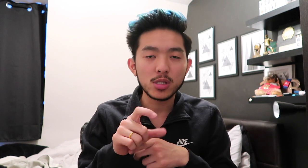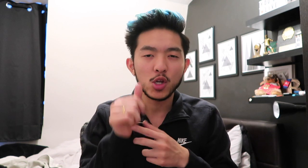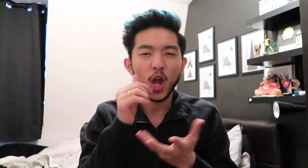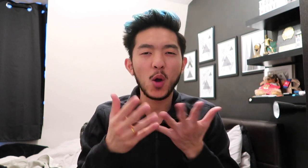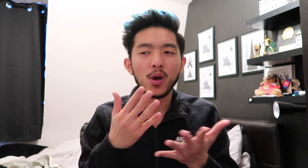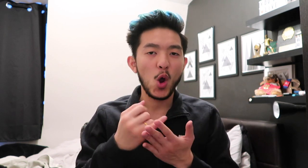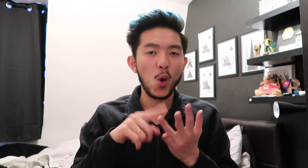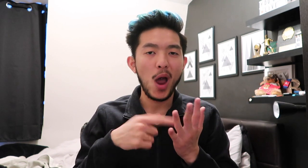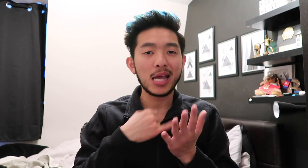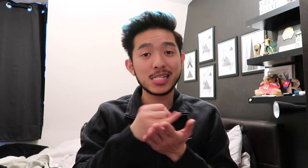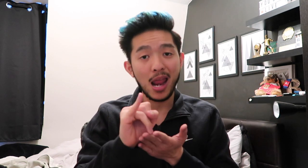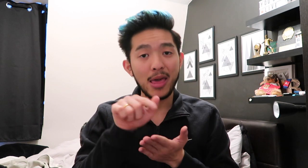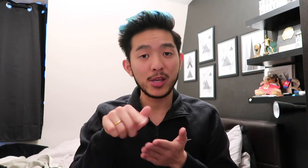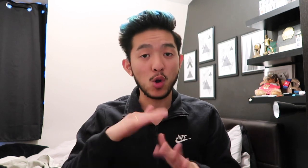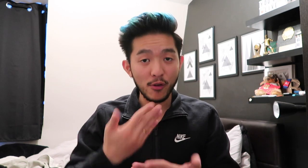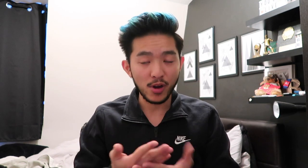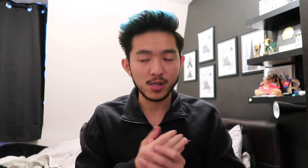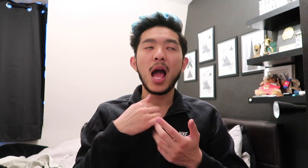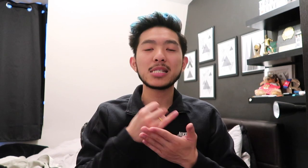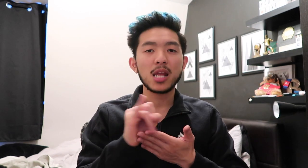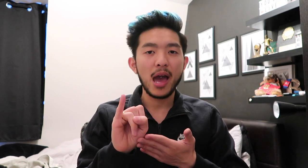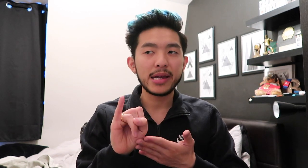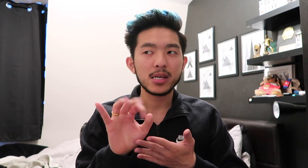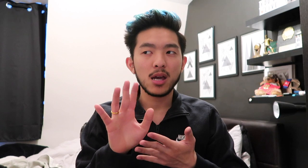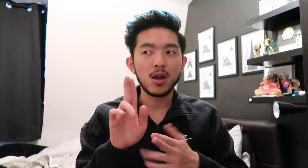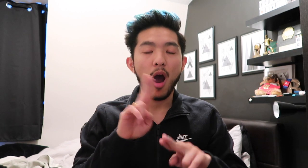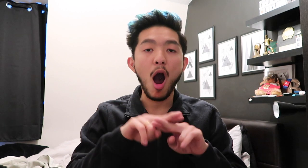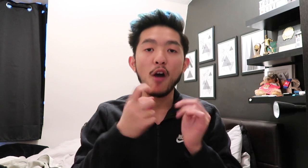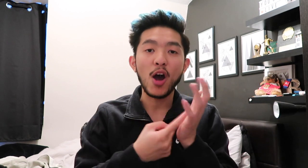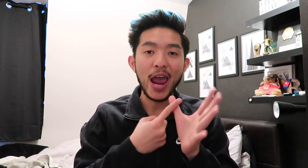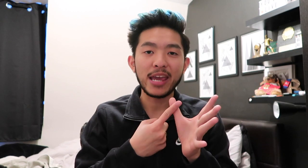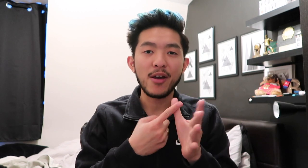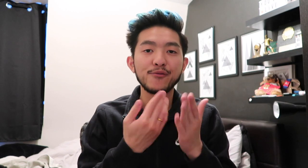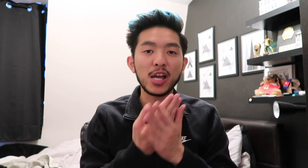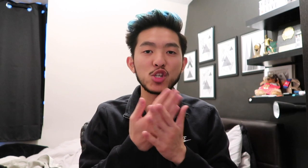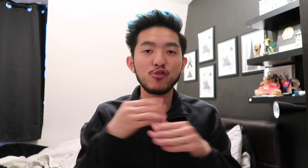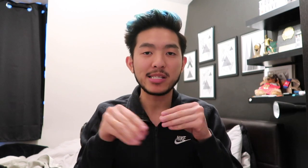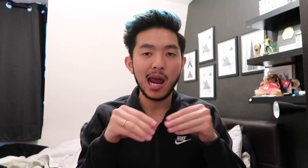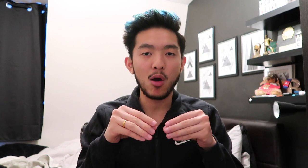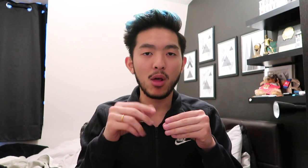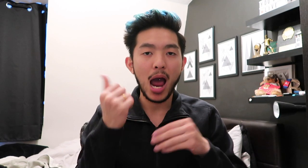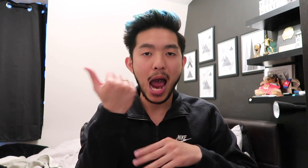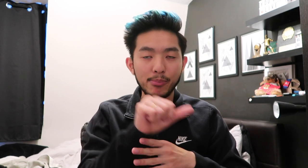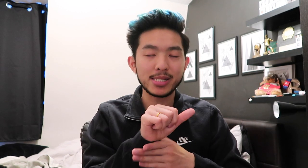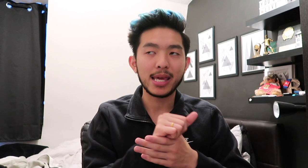Now, so, I feel like the conference, I feel like Hawaii. That's a big challenge, actually.